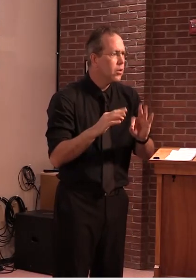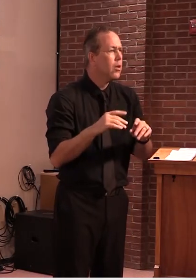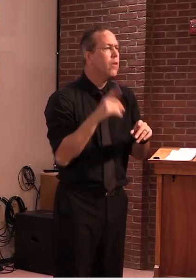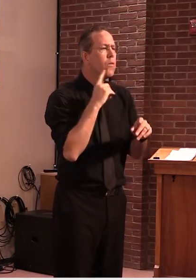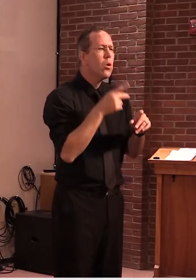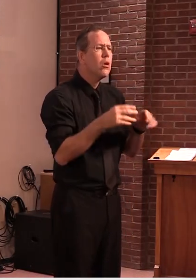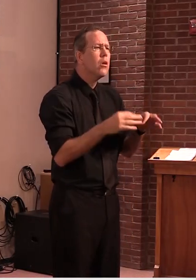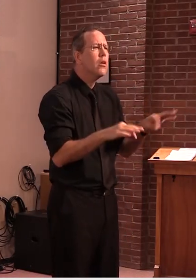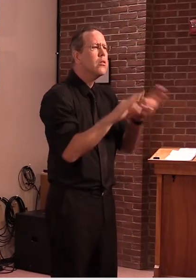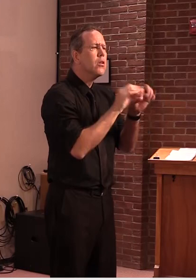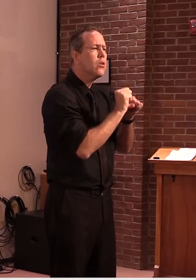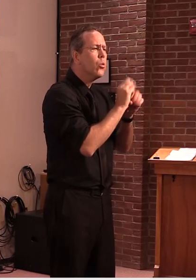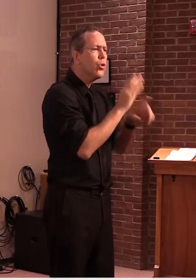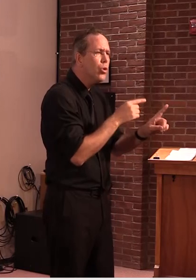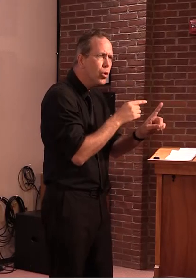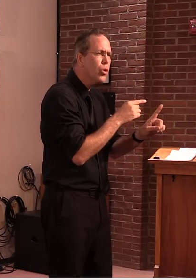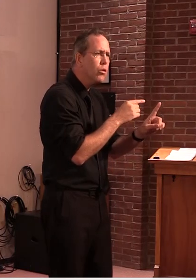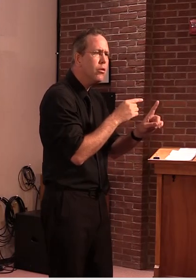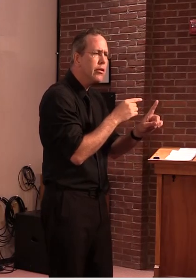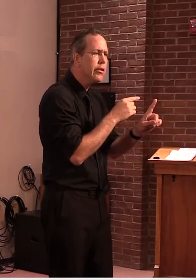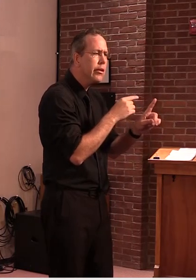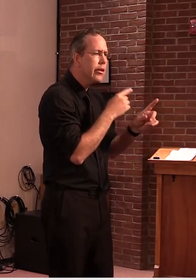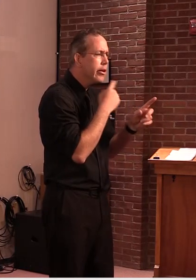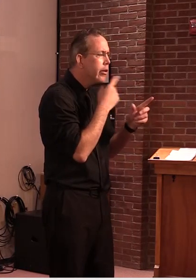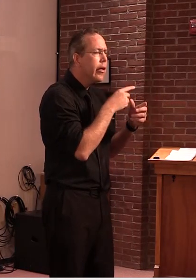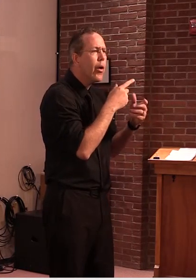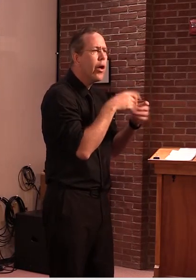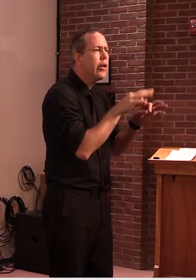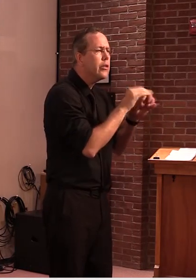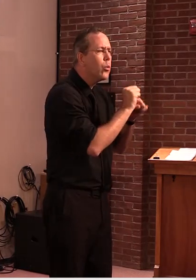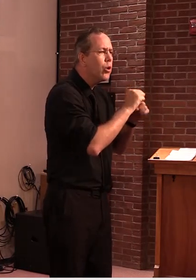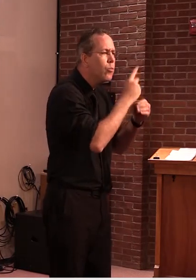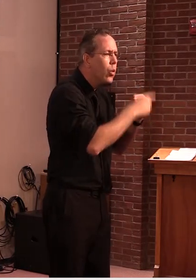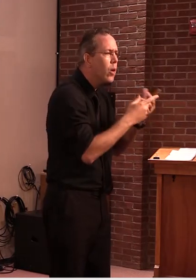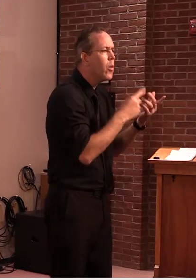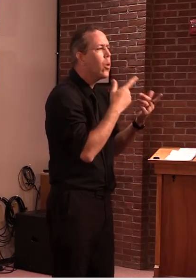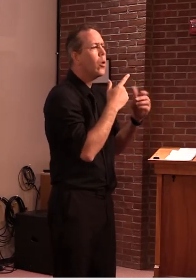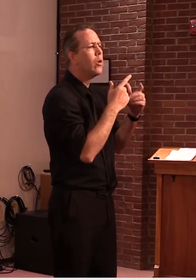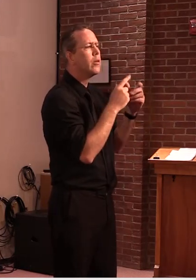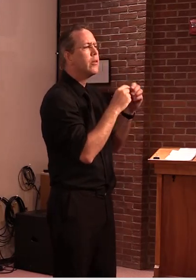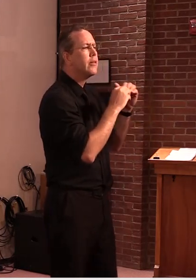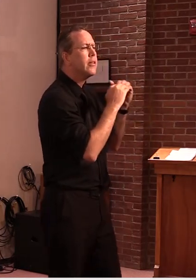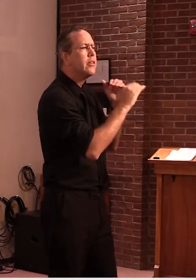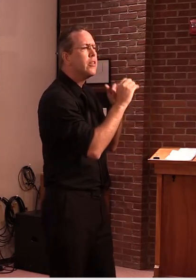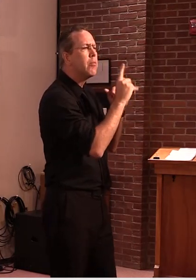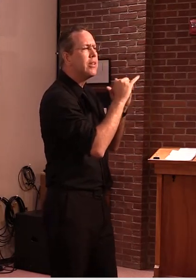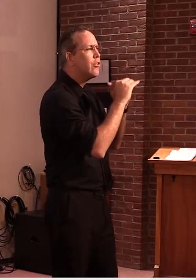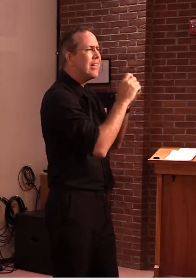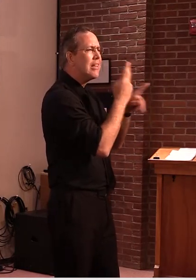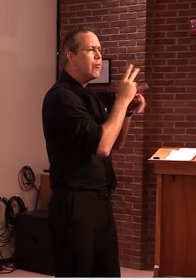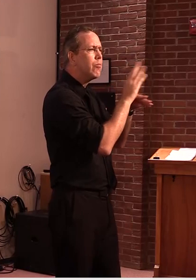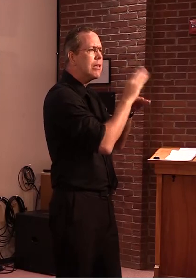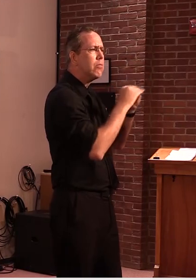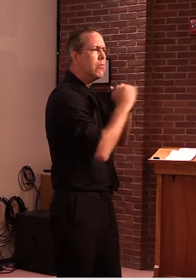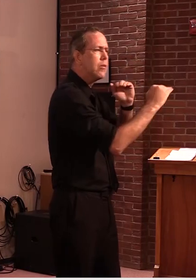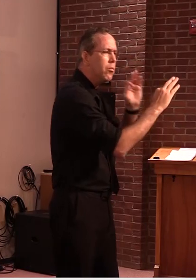incentive program and also the stabilization program, the incentive for essential persons